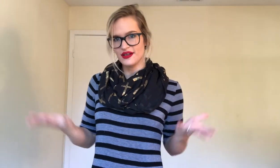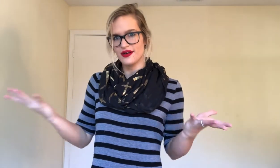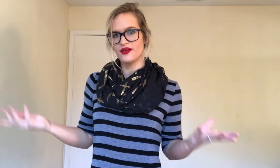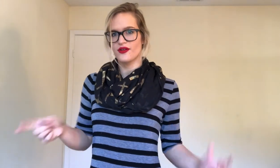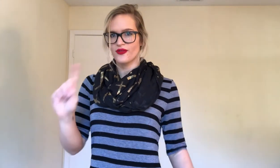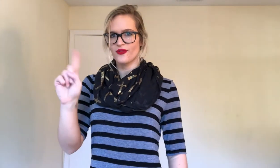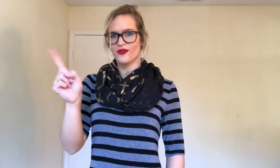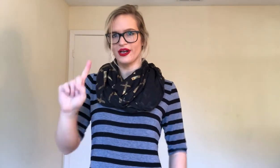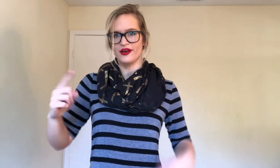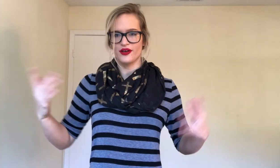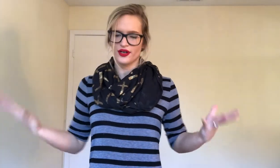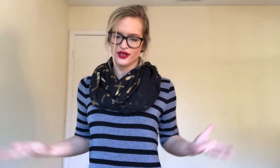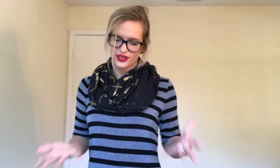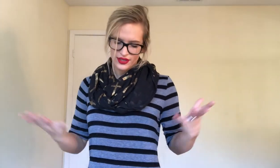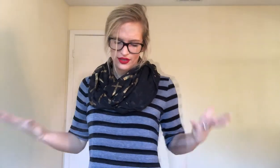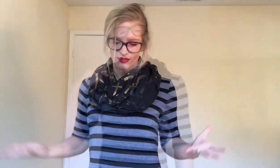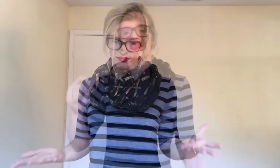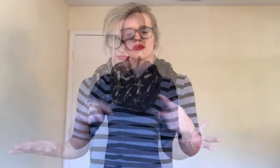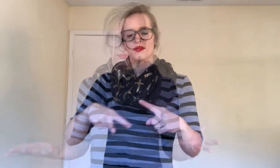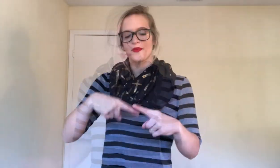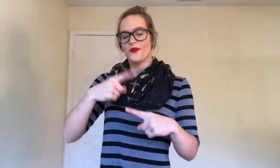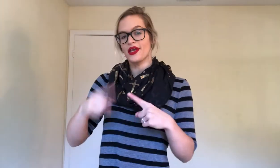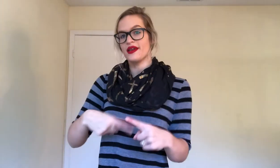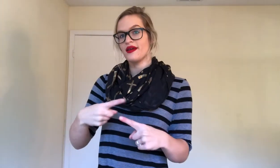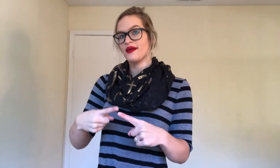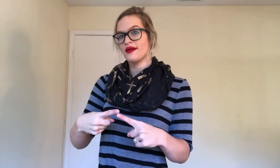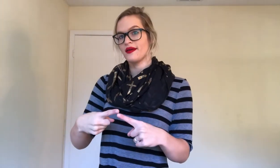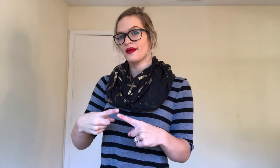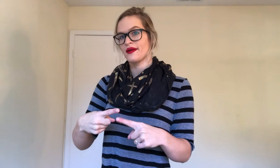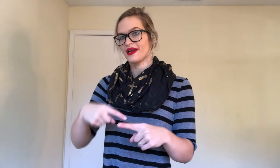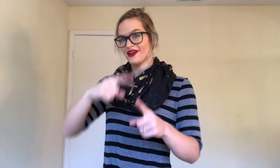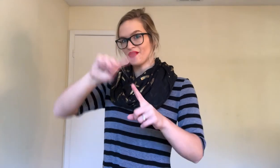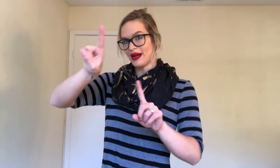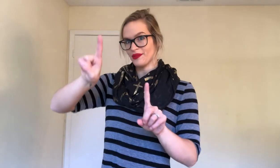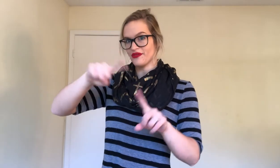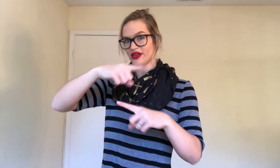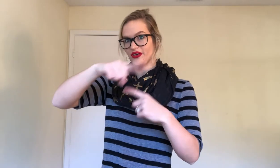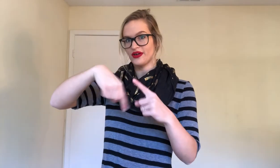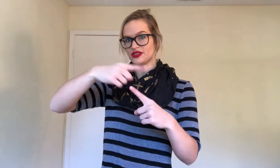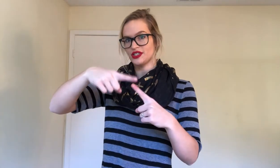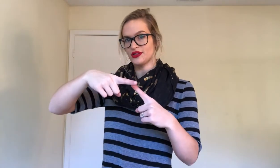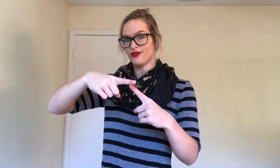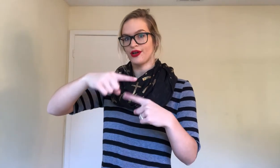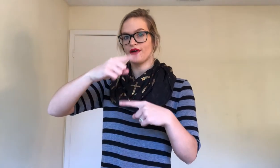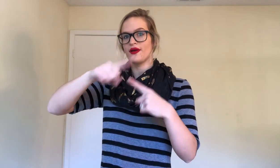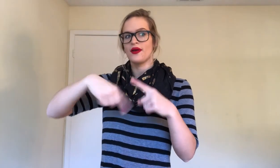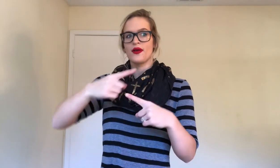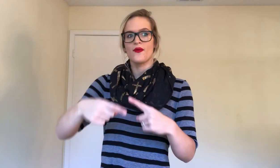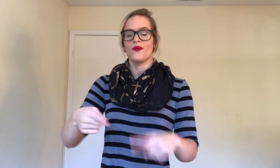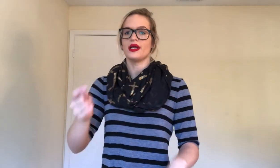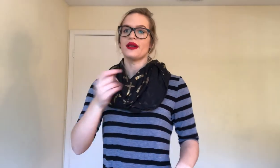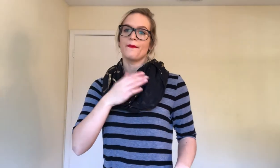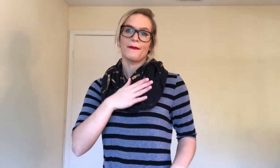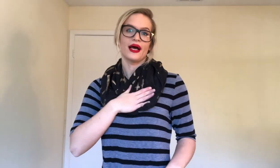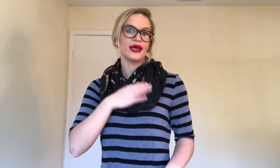Here. Where. Here. When. Again wrap the finger around your other finger. When. My.